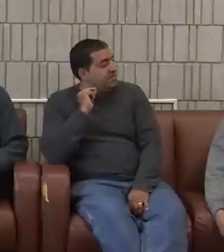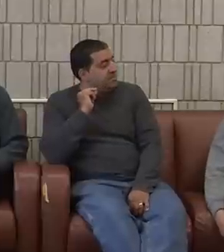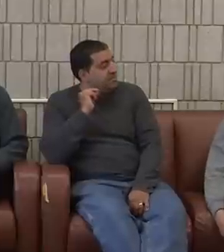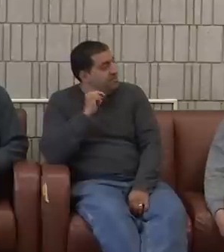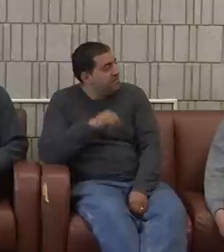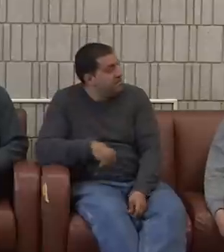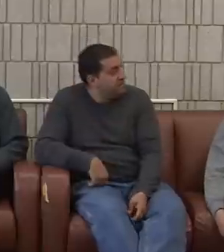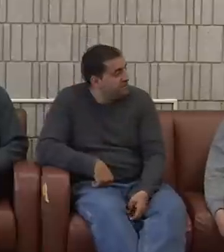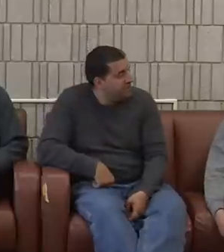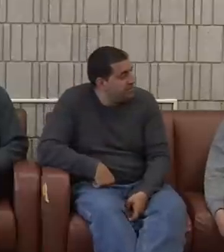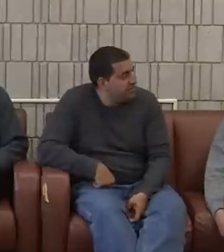Okay, other questions?